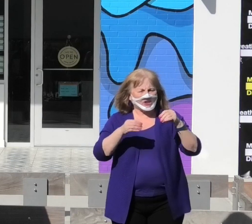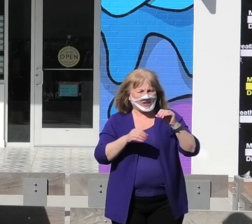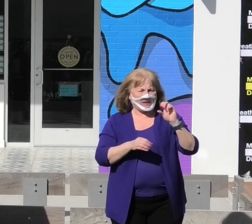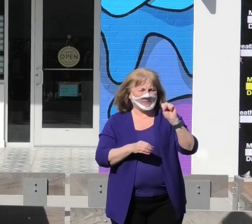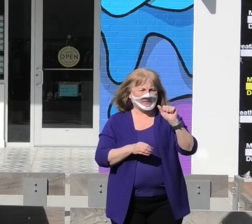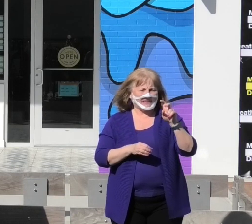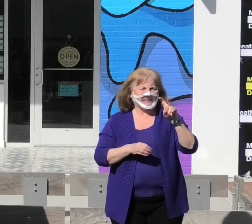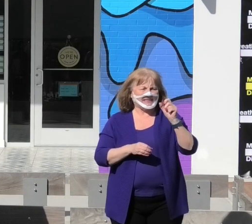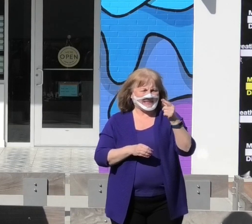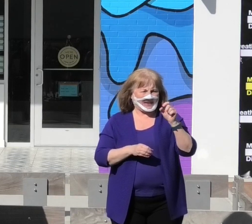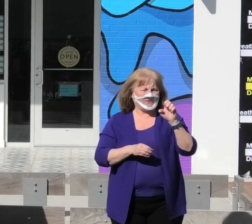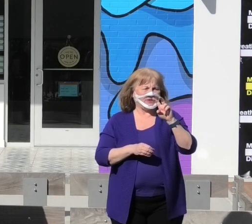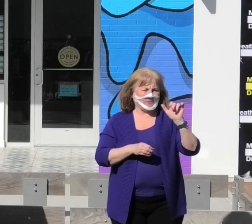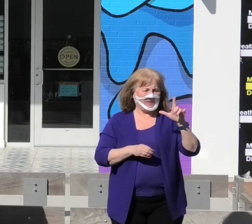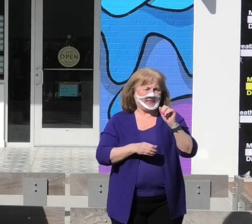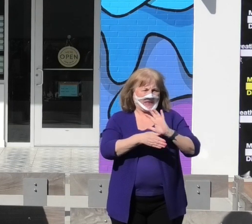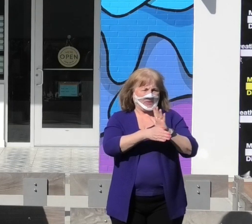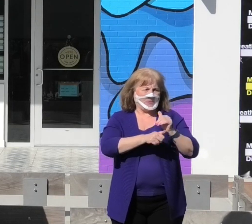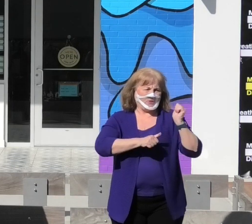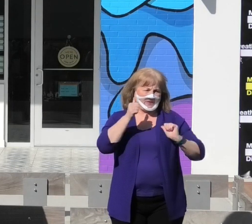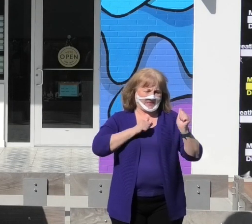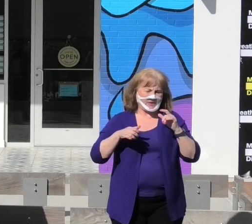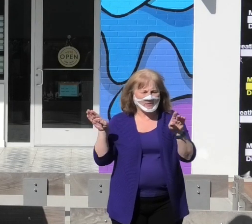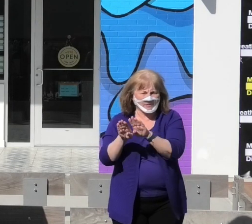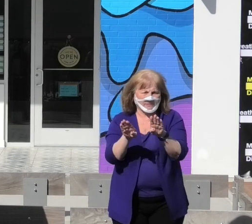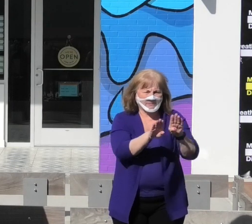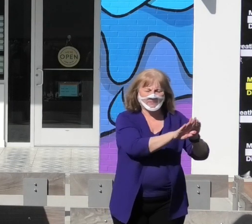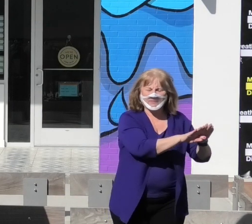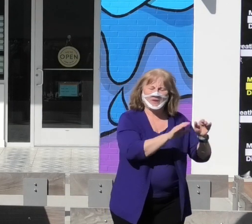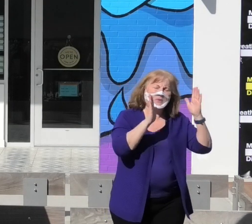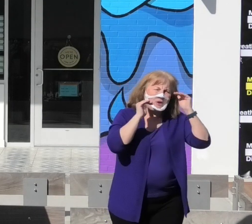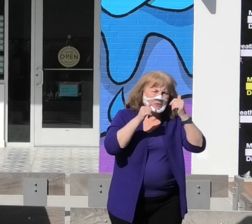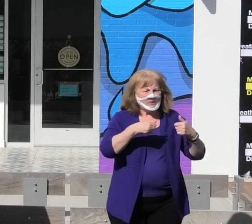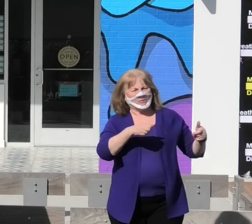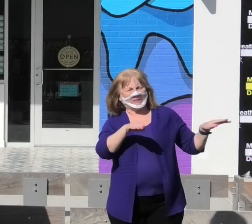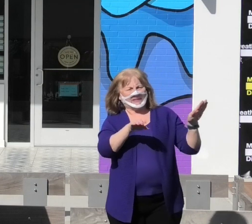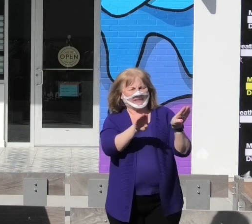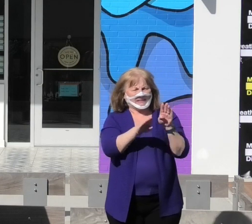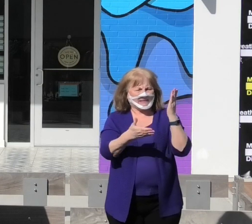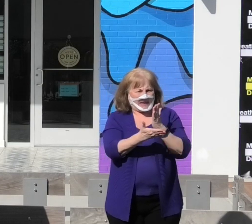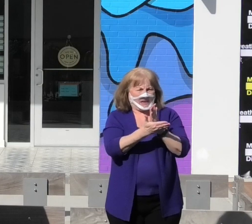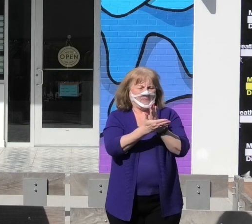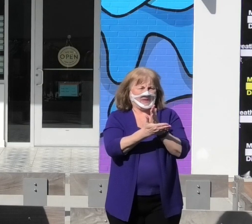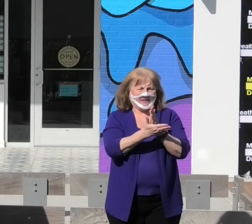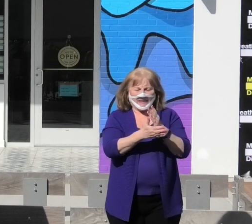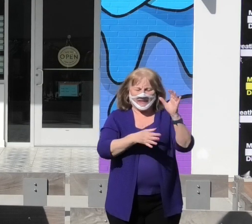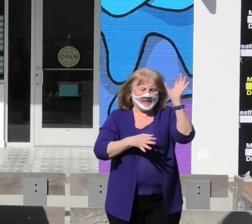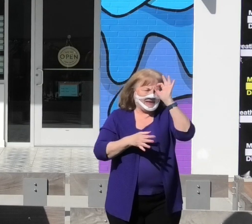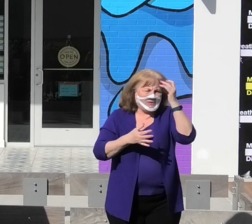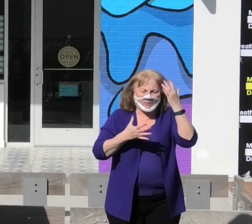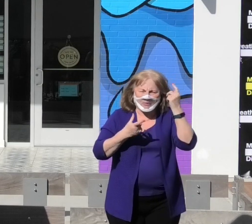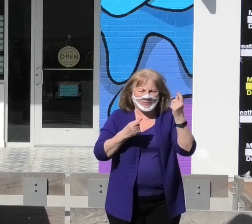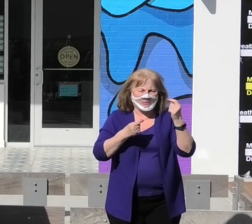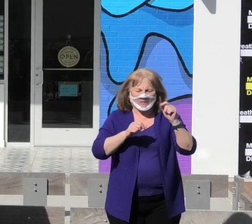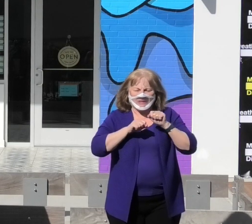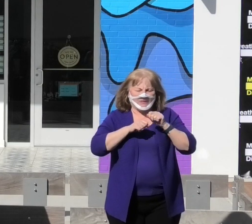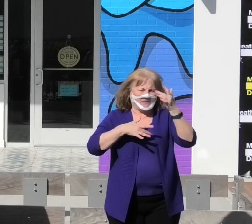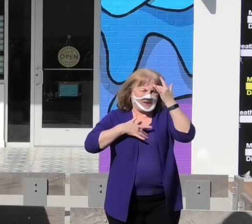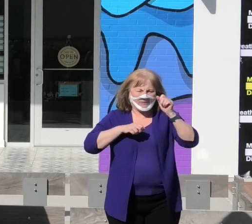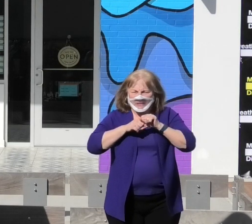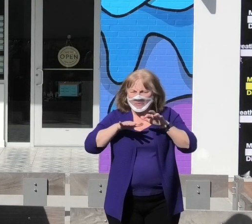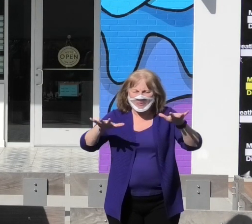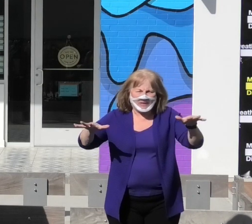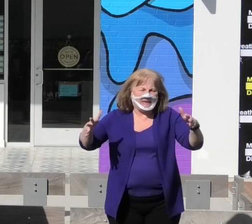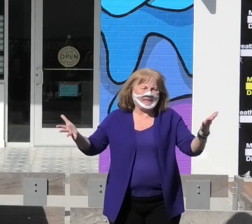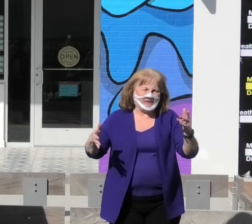as well as the movie theaters, hoping to stop unknowing spread of a virus that was clearly present